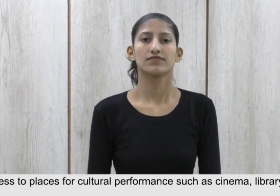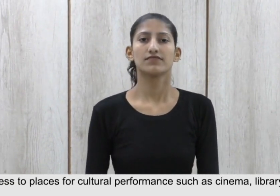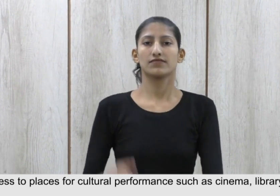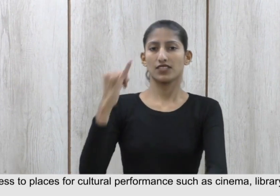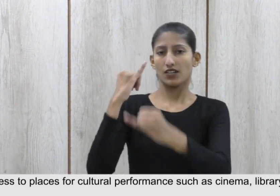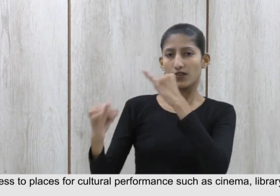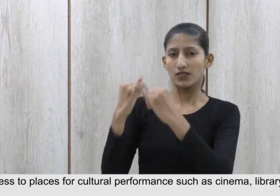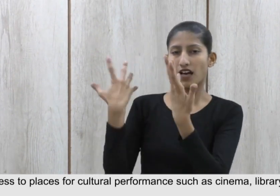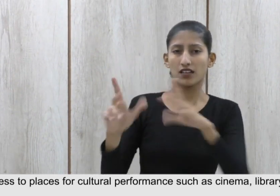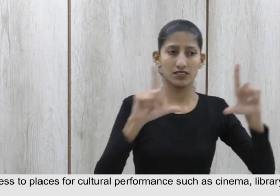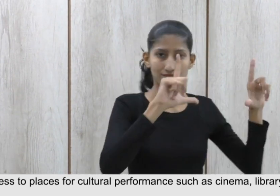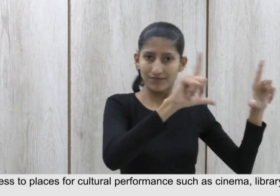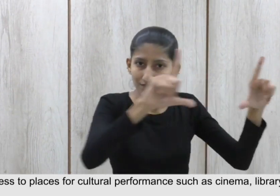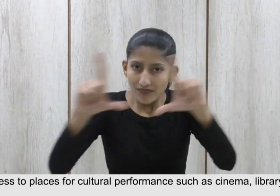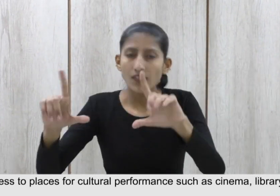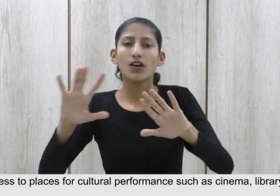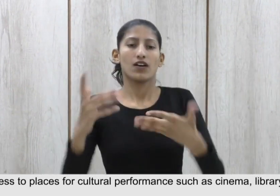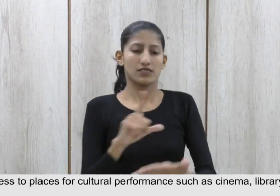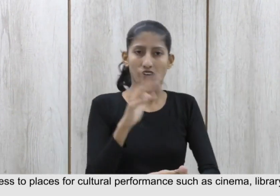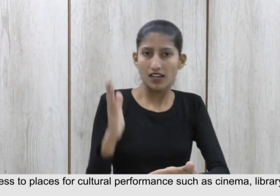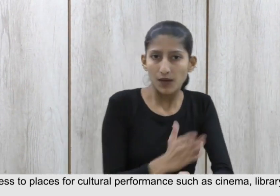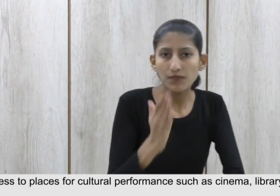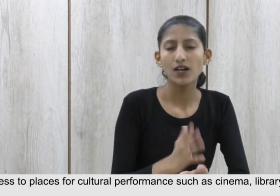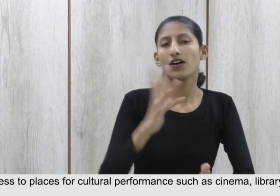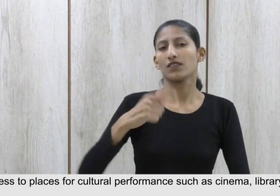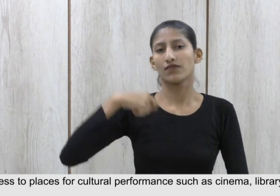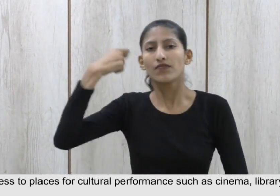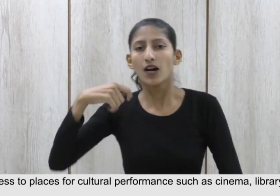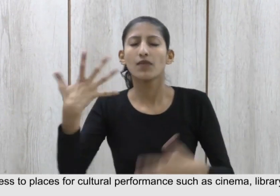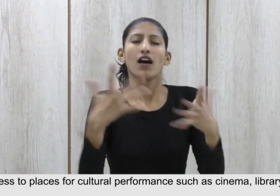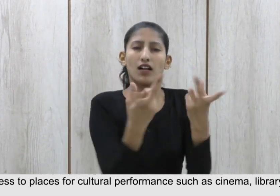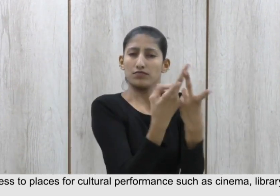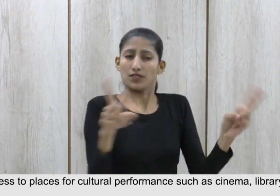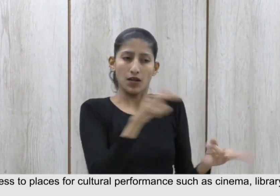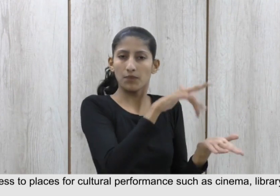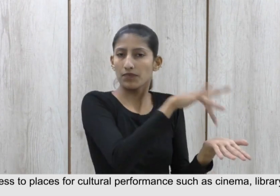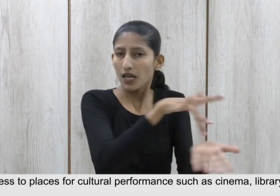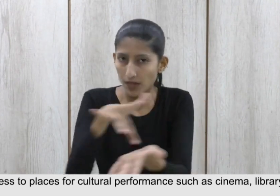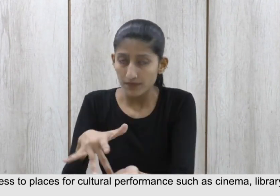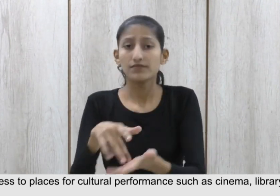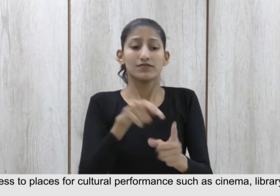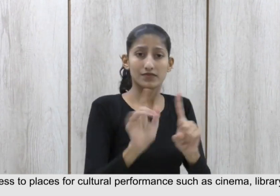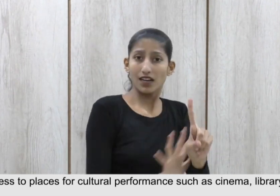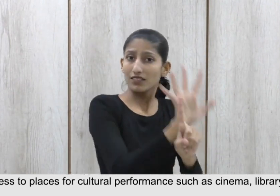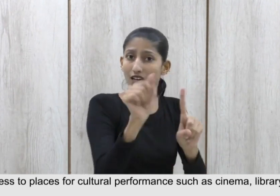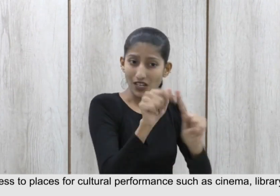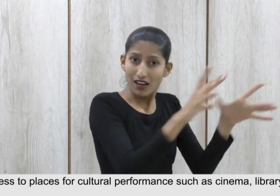Enjoy access to places for cultural performances such as cinema, library, etc. museum, etc.